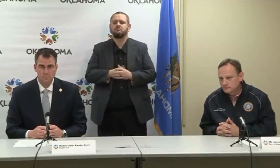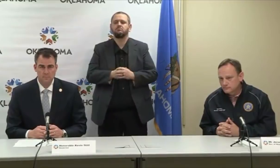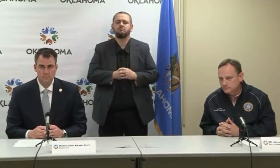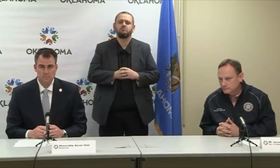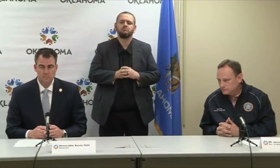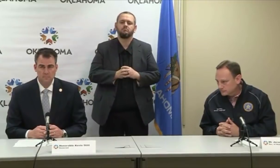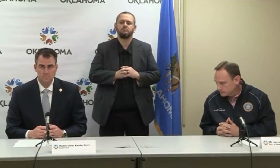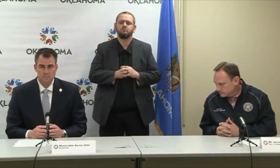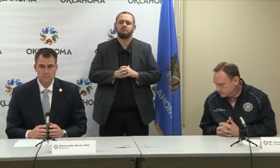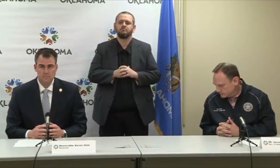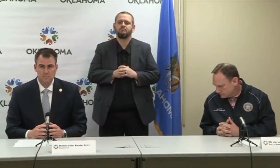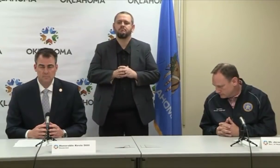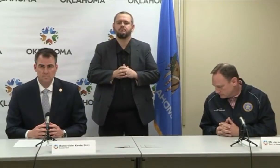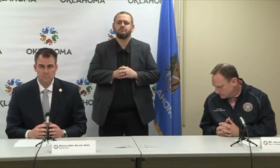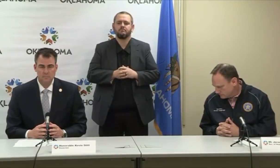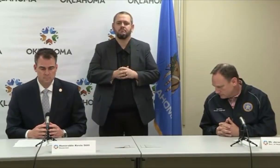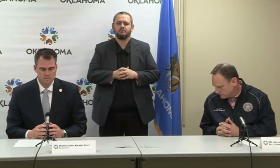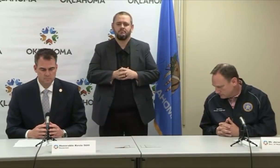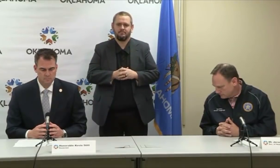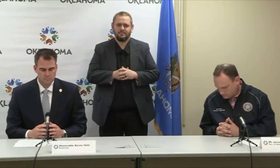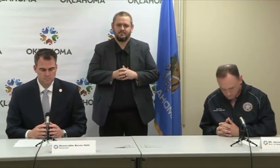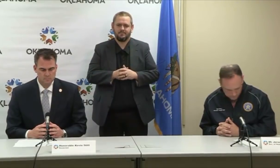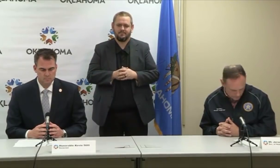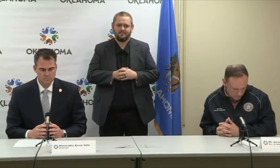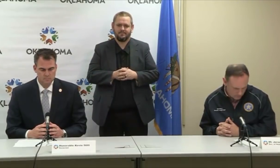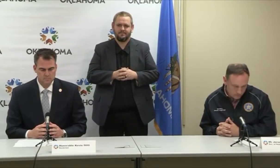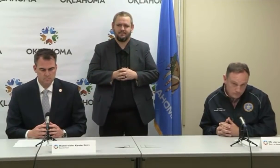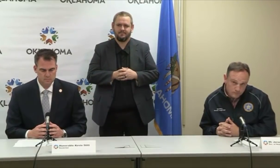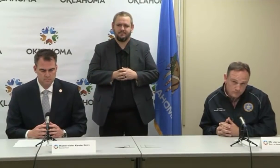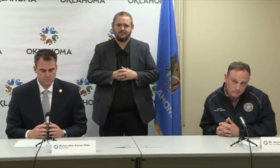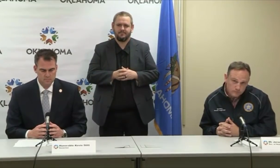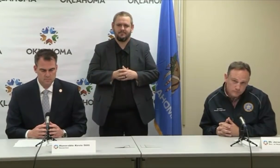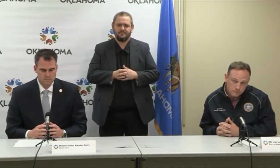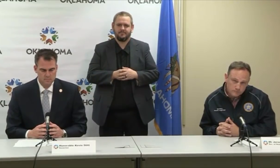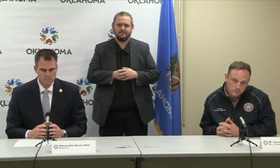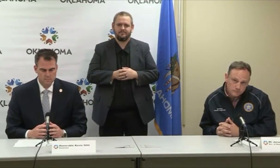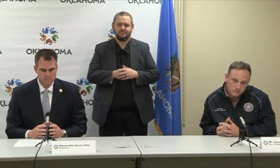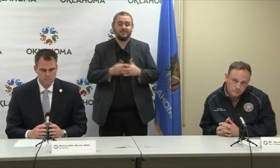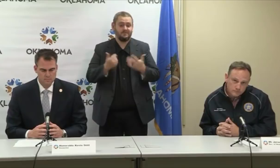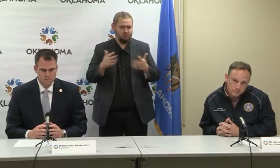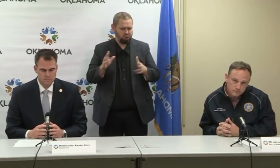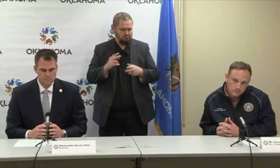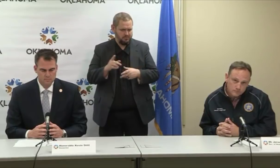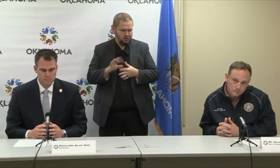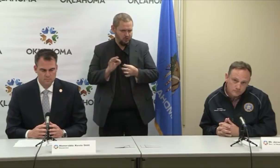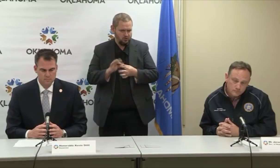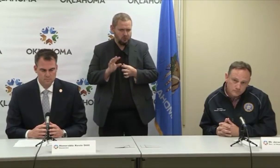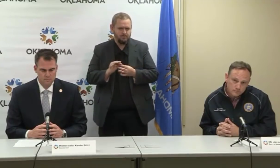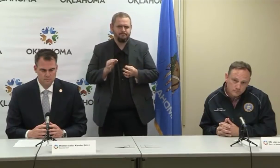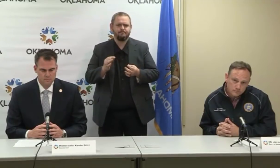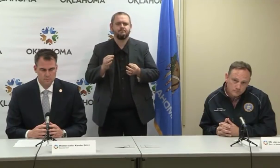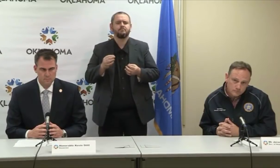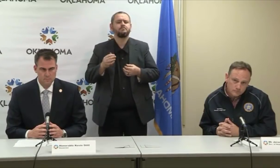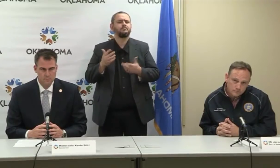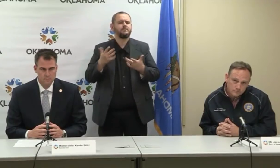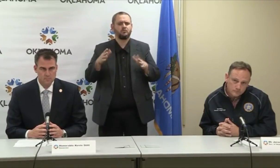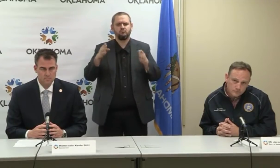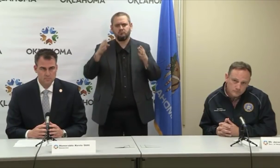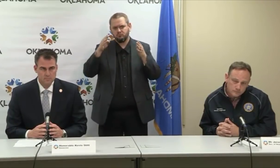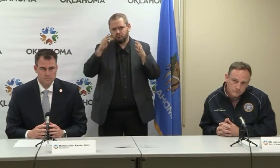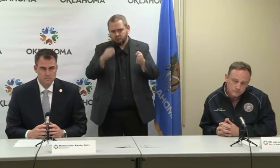I understand that, well, you mentioned earlier that you're paying more attention to the modeling. You're looking at the modeling,